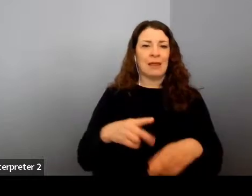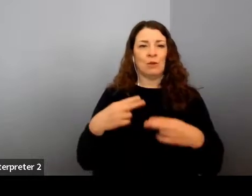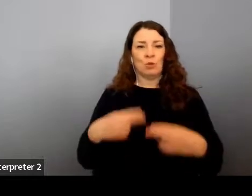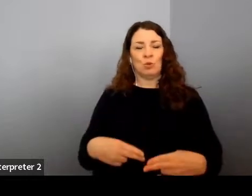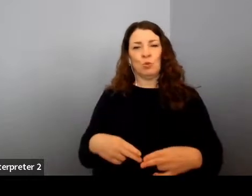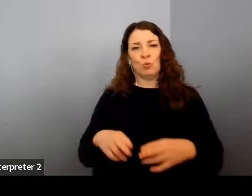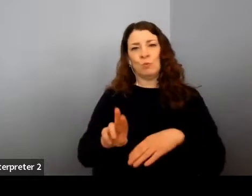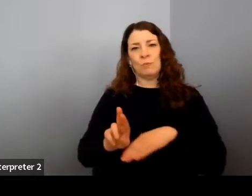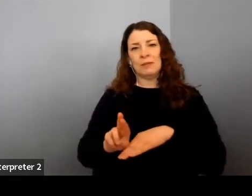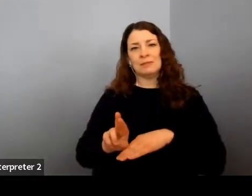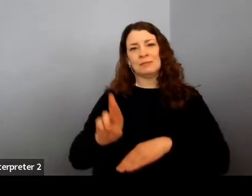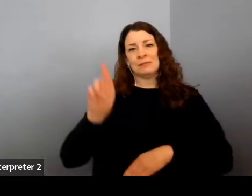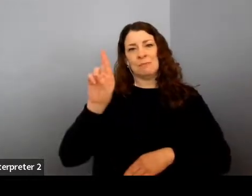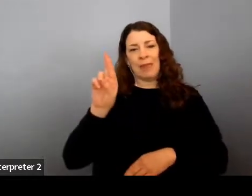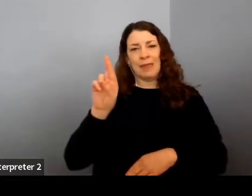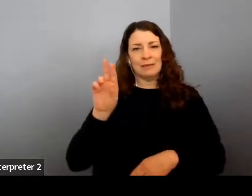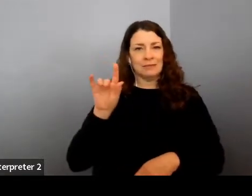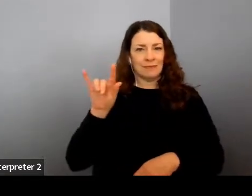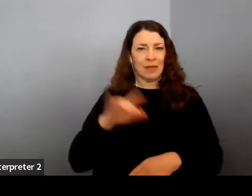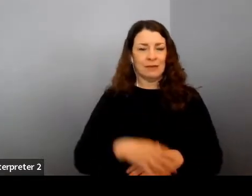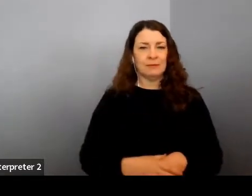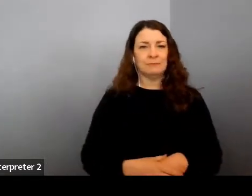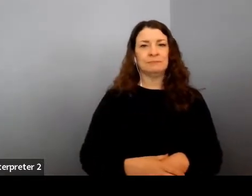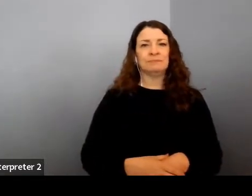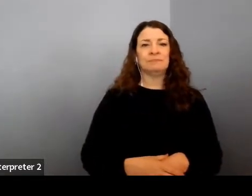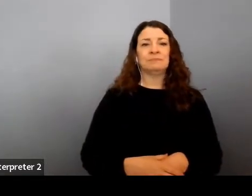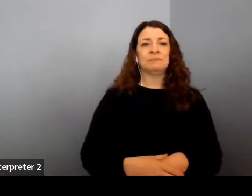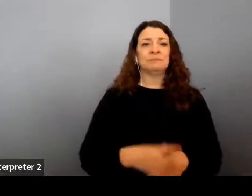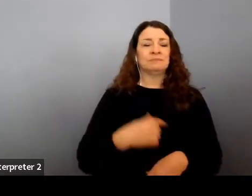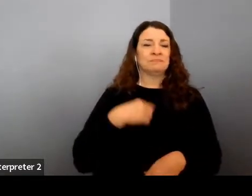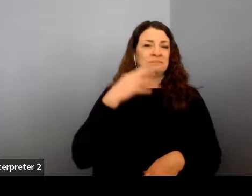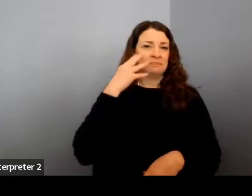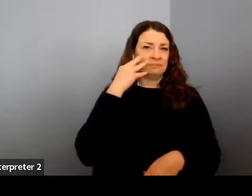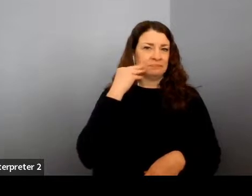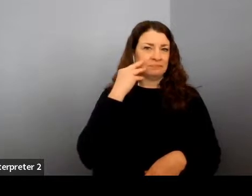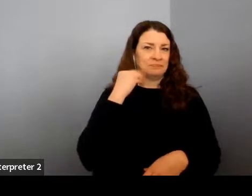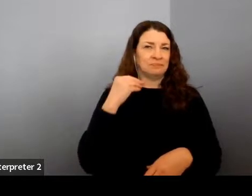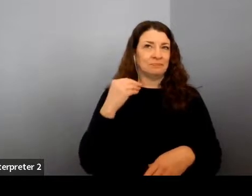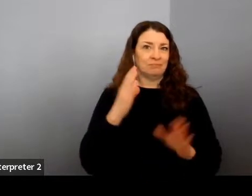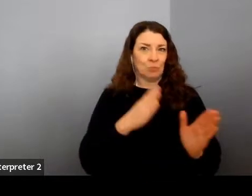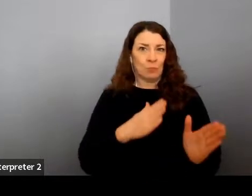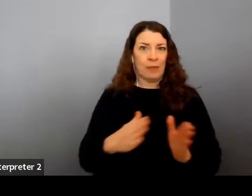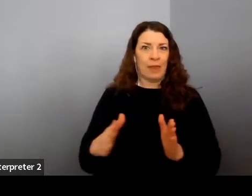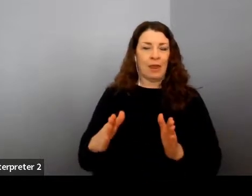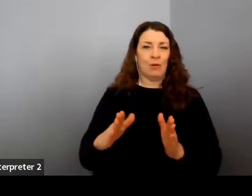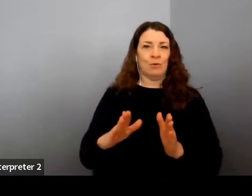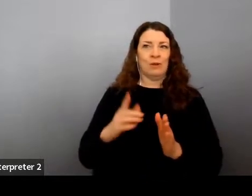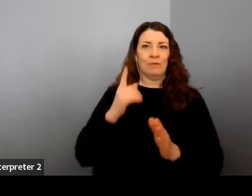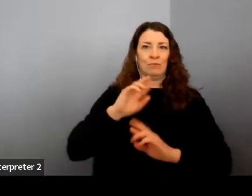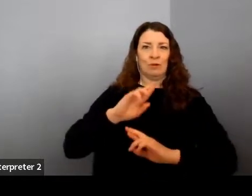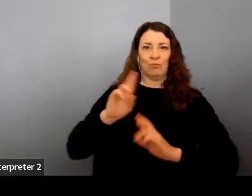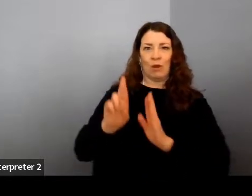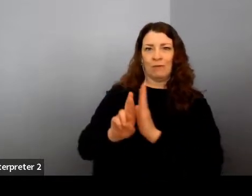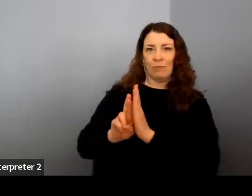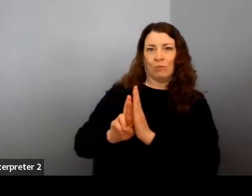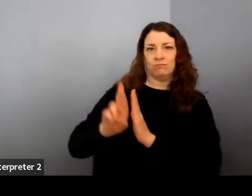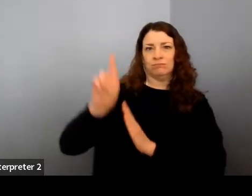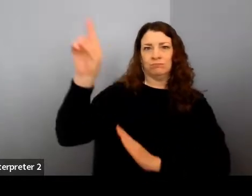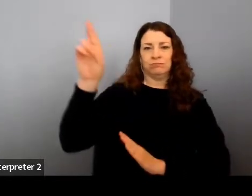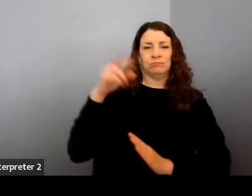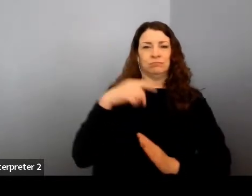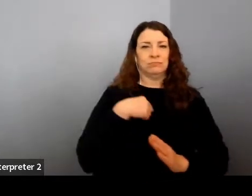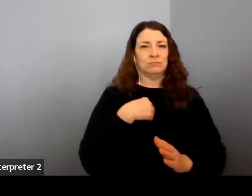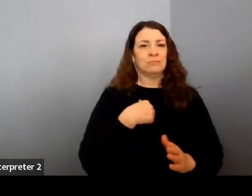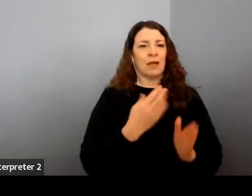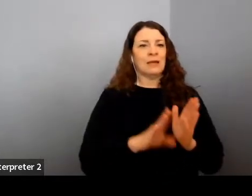it's just, it's something that as I was going through that myself, as someone preparing to fly to space, I developed so much admiration and respect for